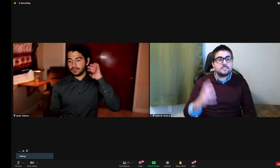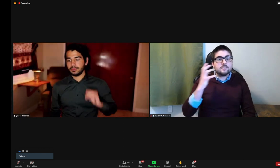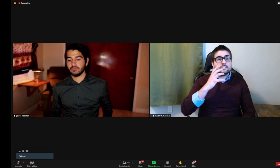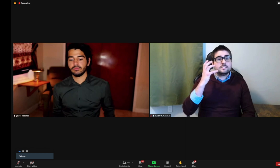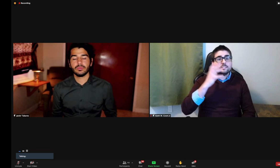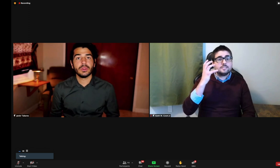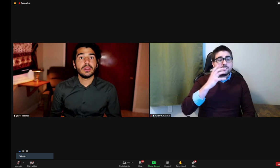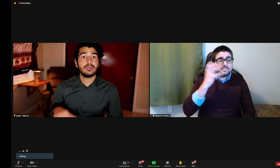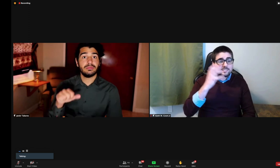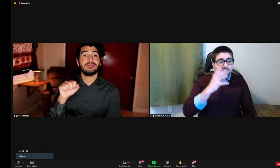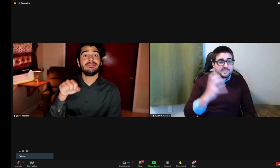Wow.